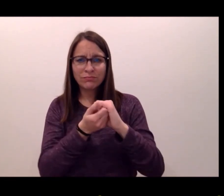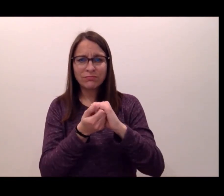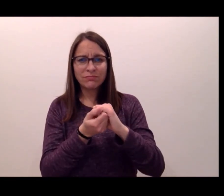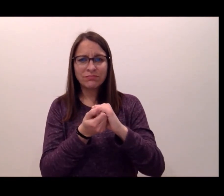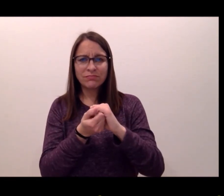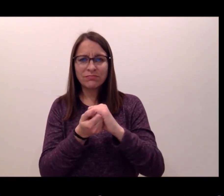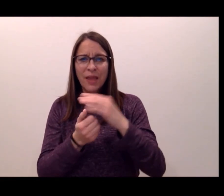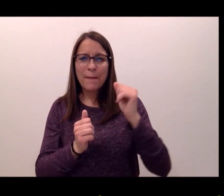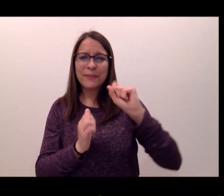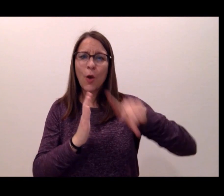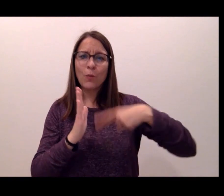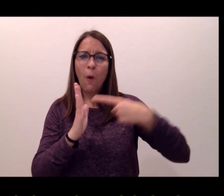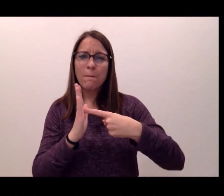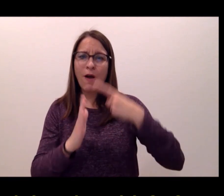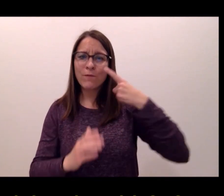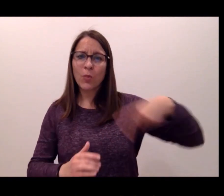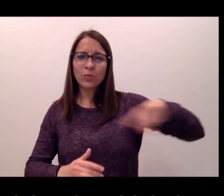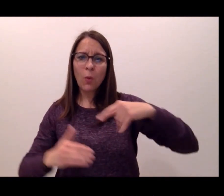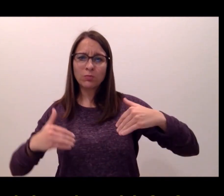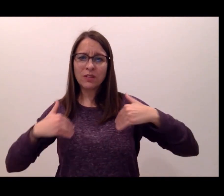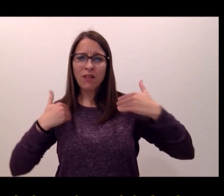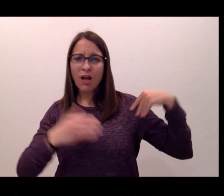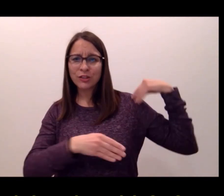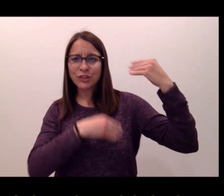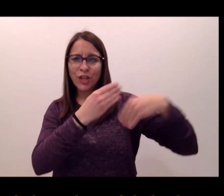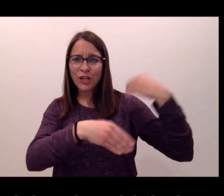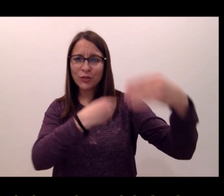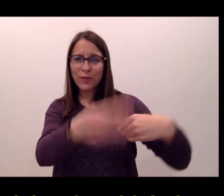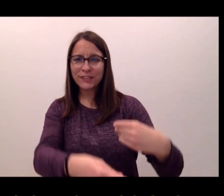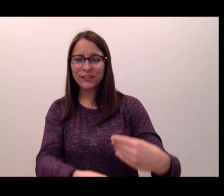solidarity with each other, as well as being role models for future generations.